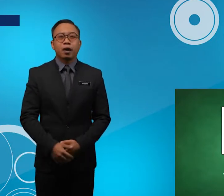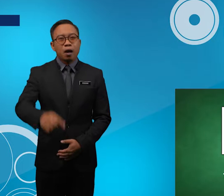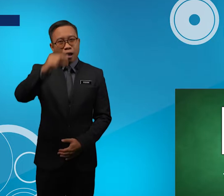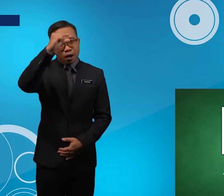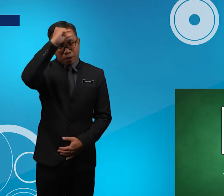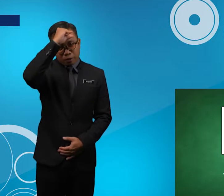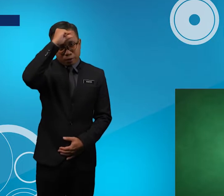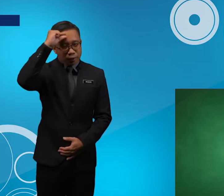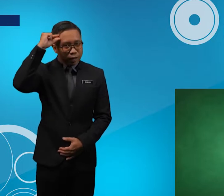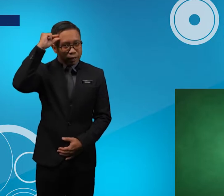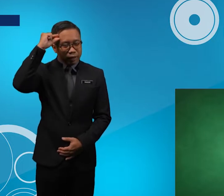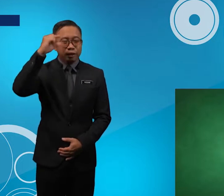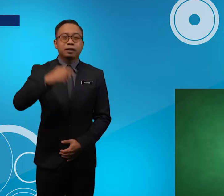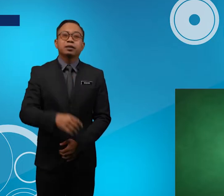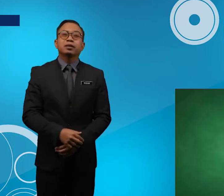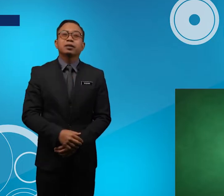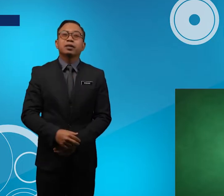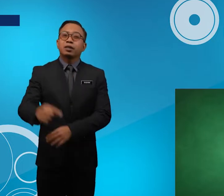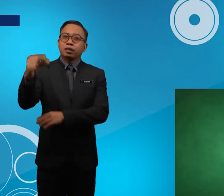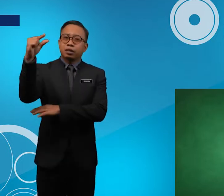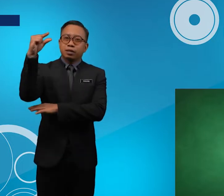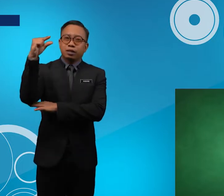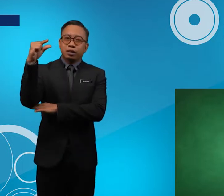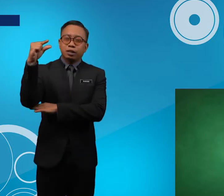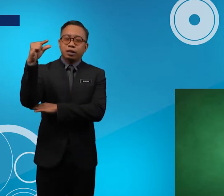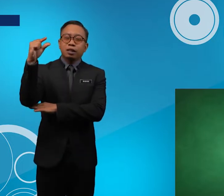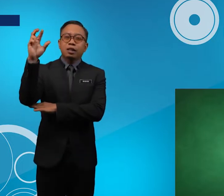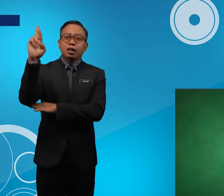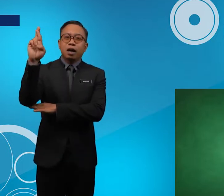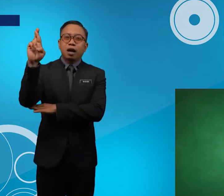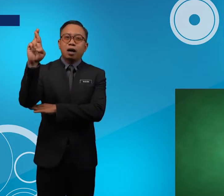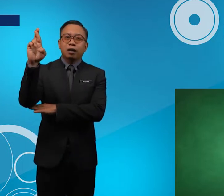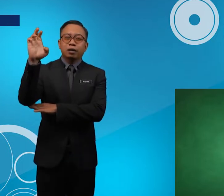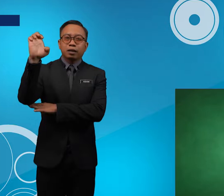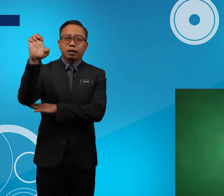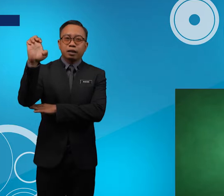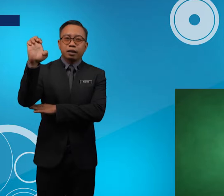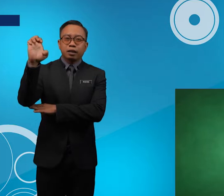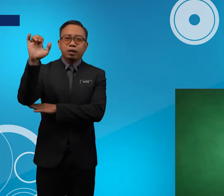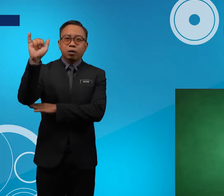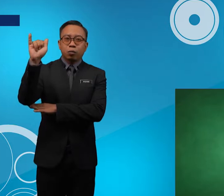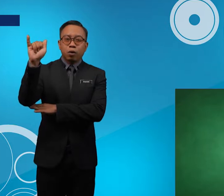Grey G R E Y